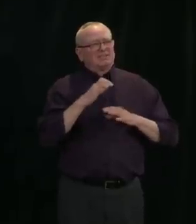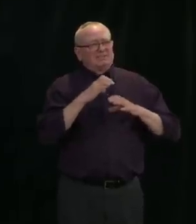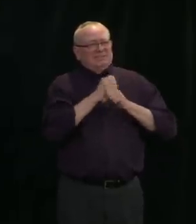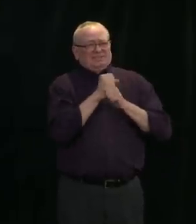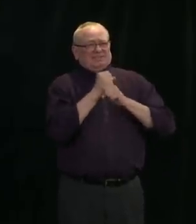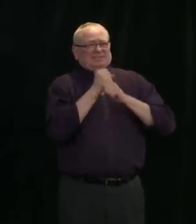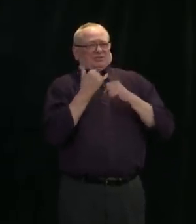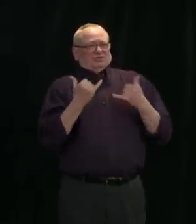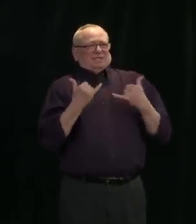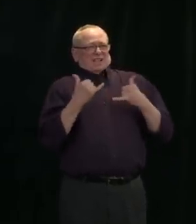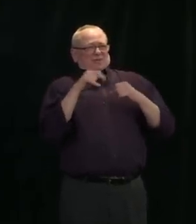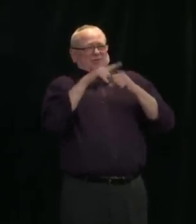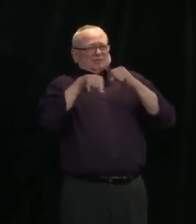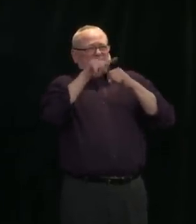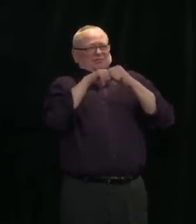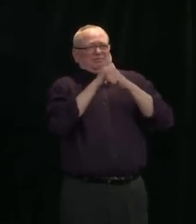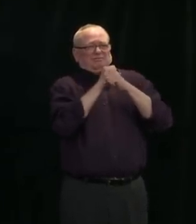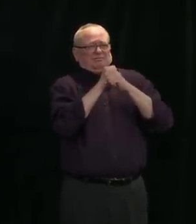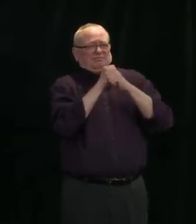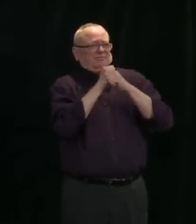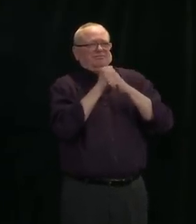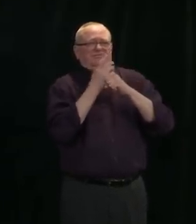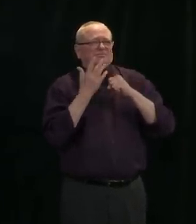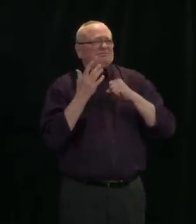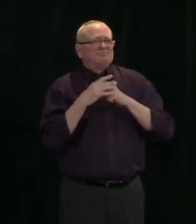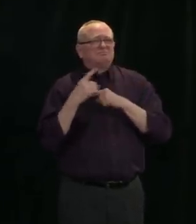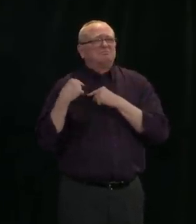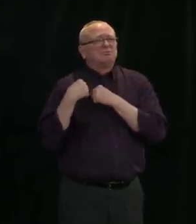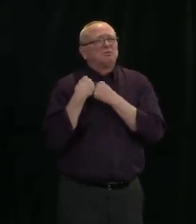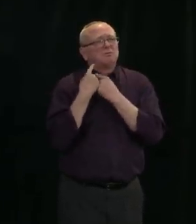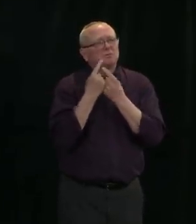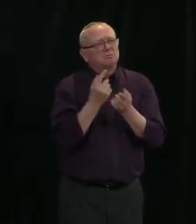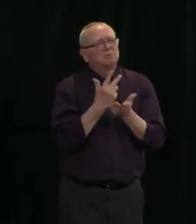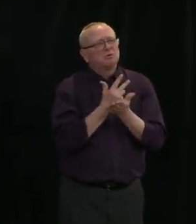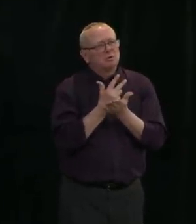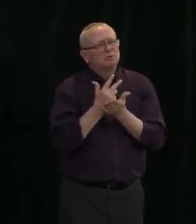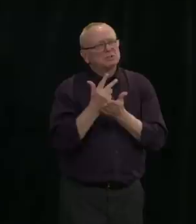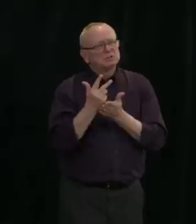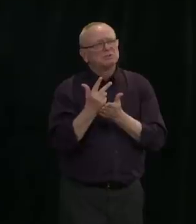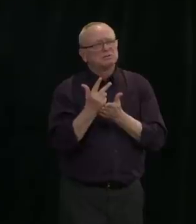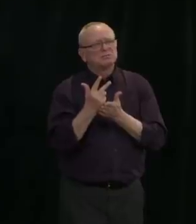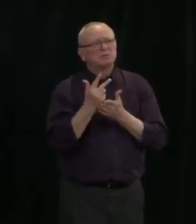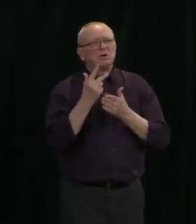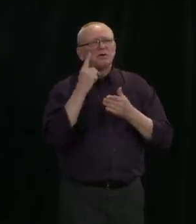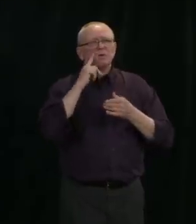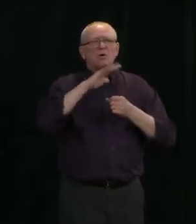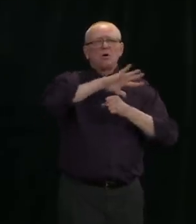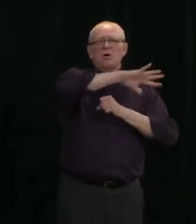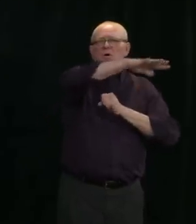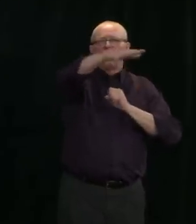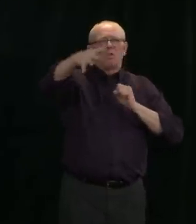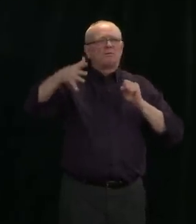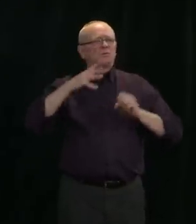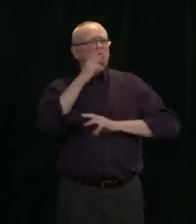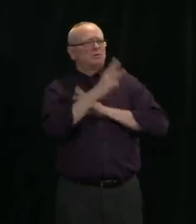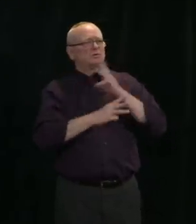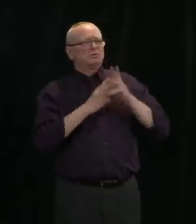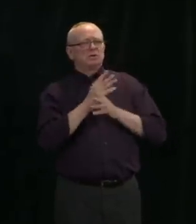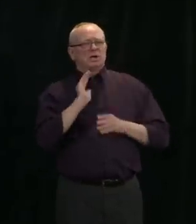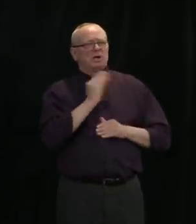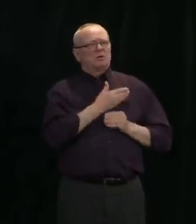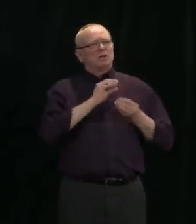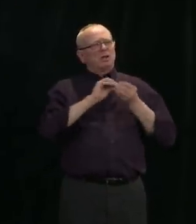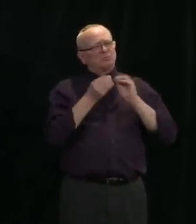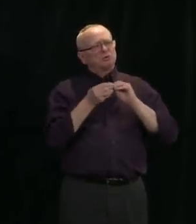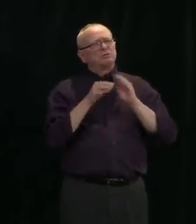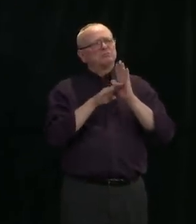and has consistently been for the past three weeks, relative to the rest of the world. The total number of infections